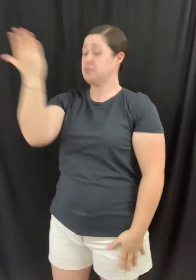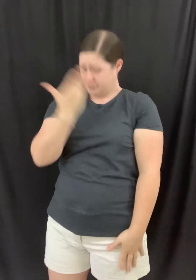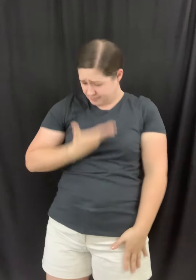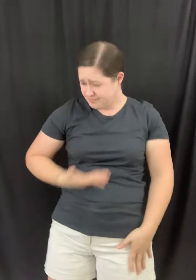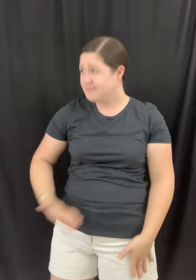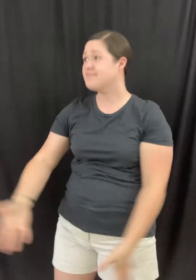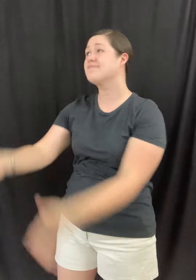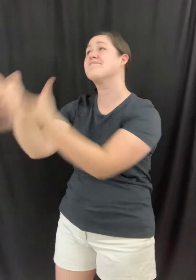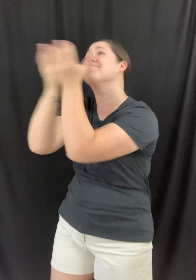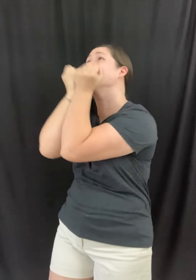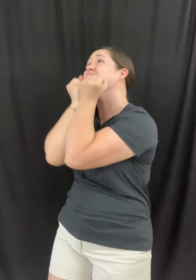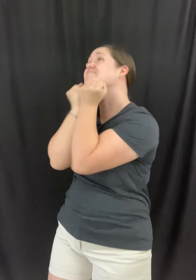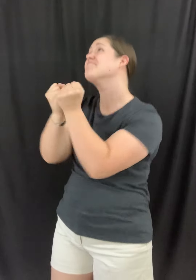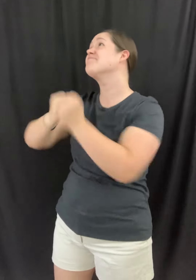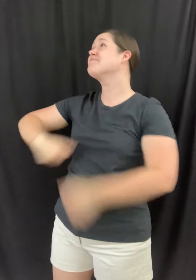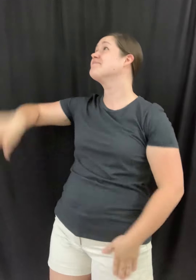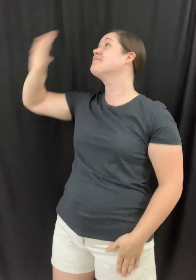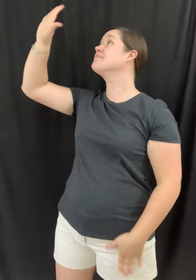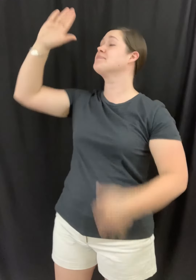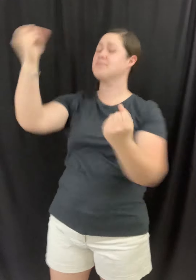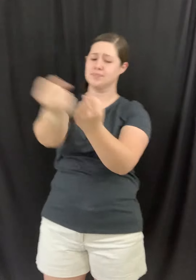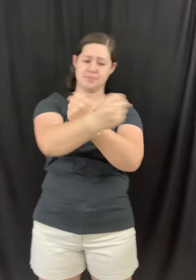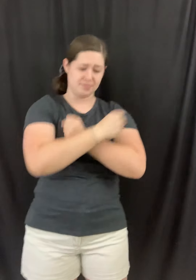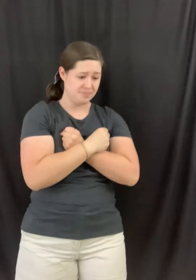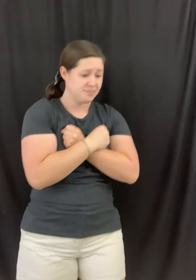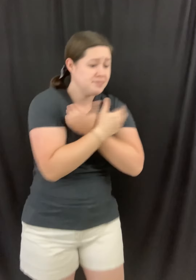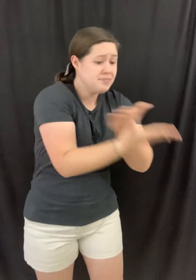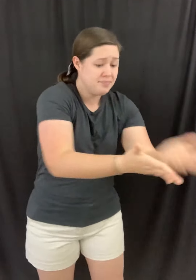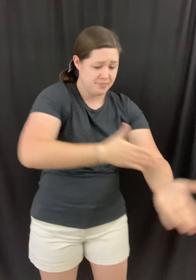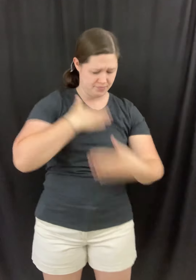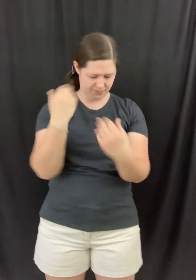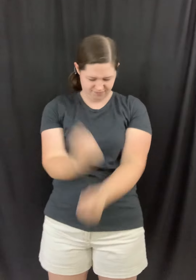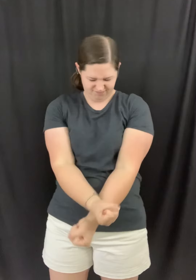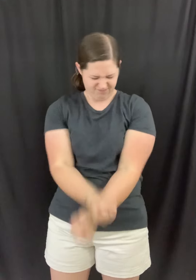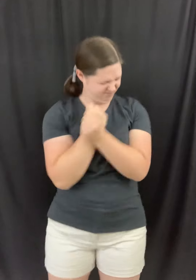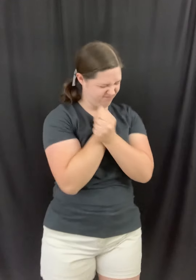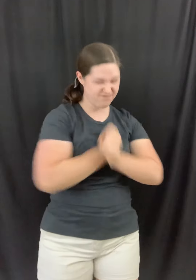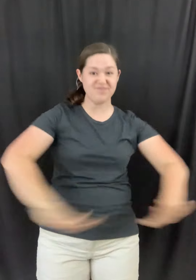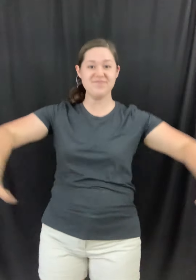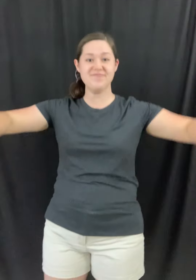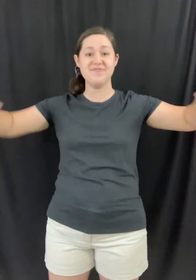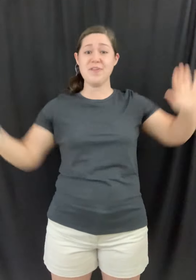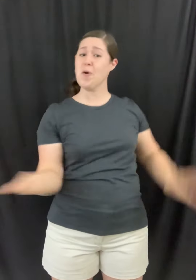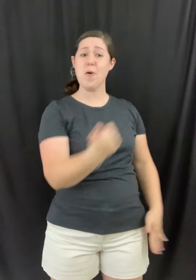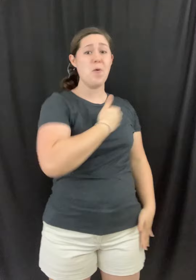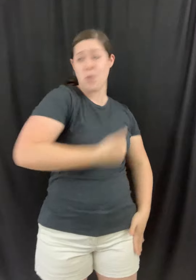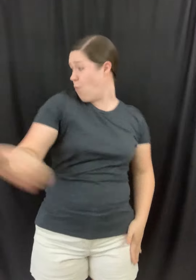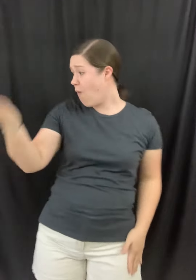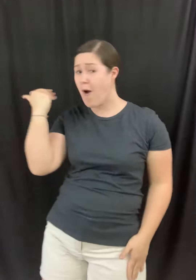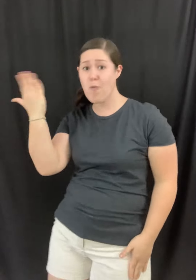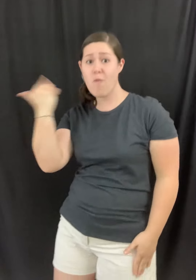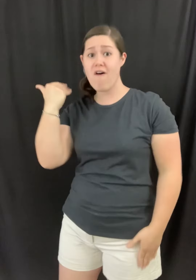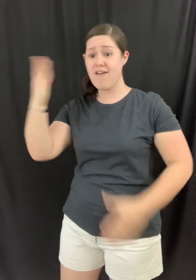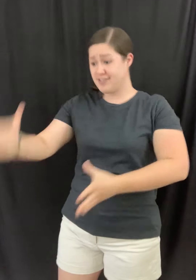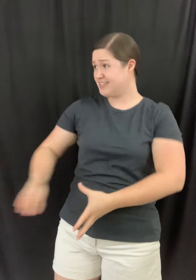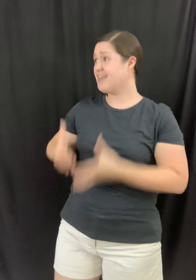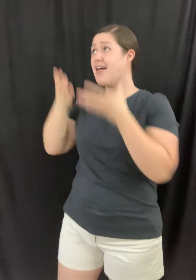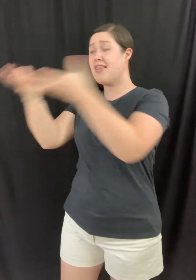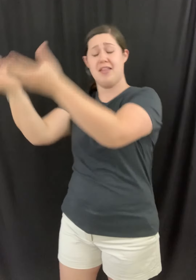I'm a high-dive for me Who I am, I'm